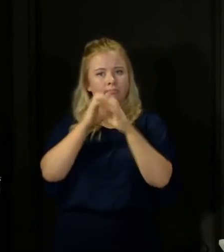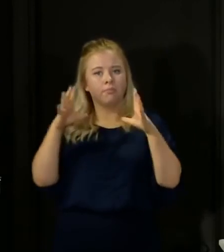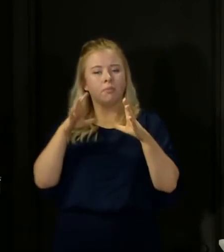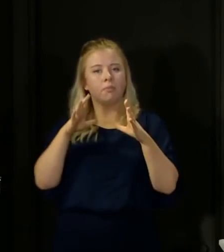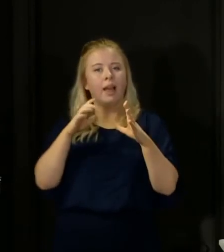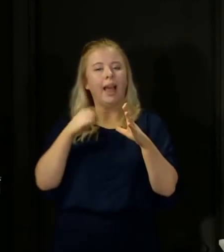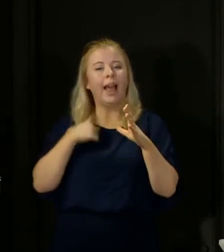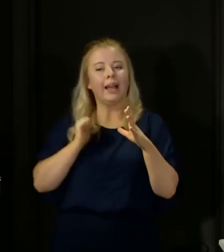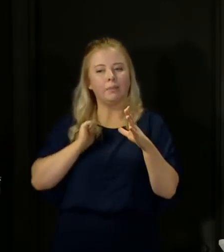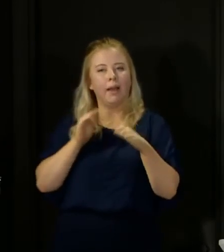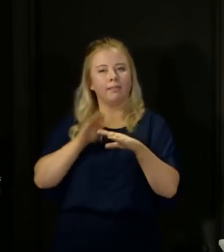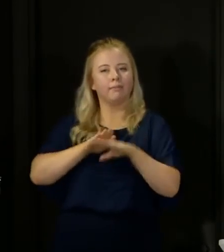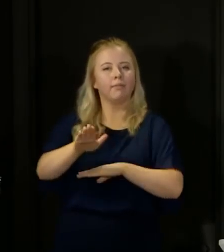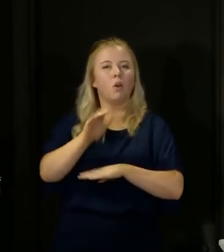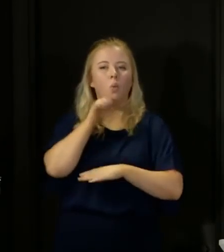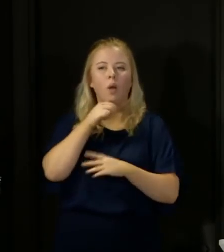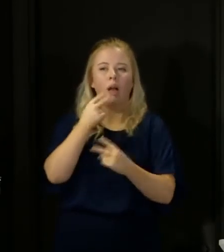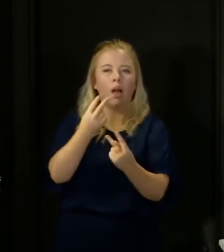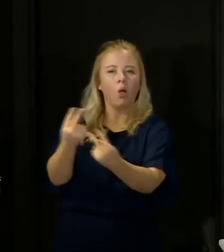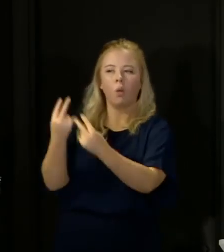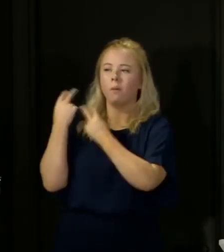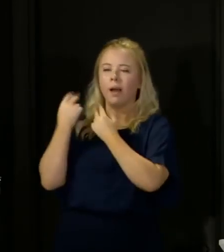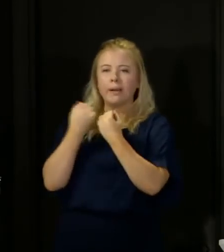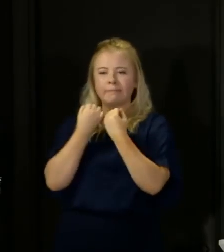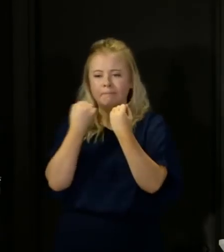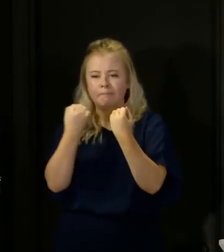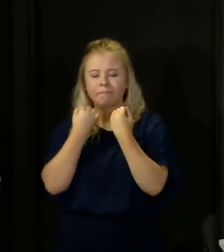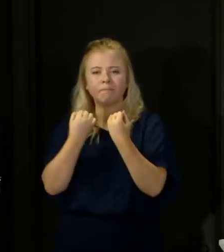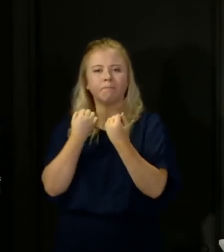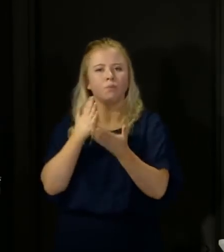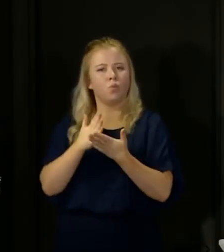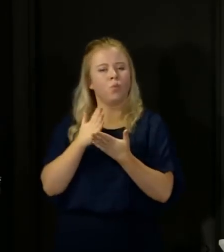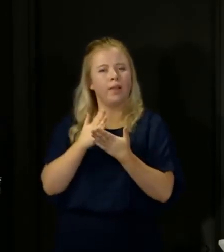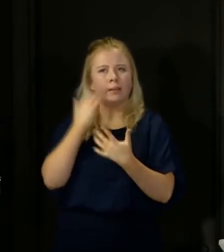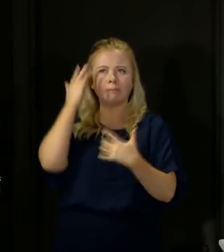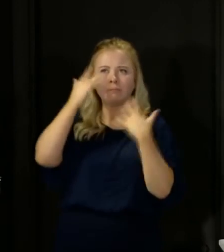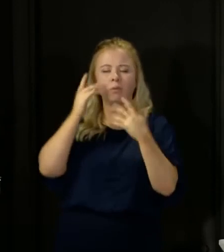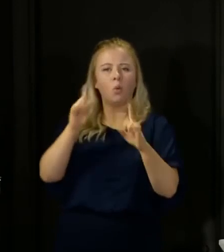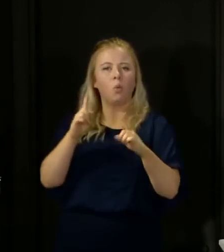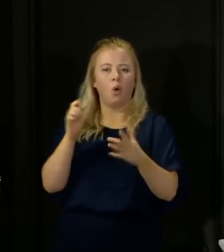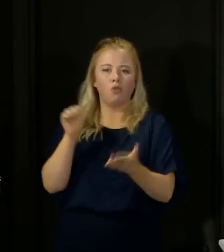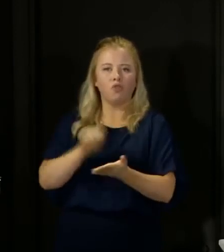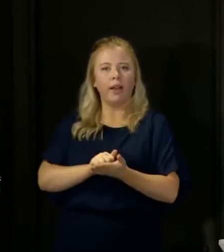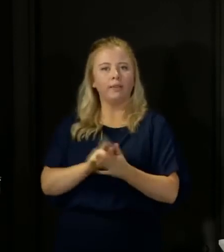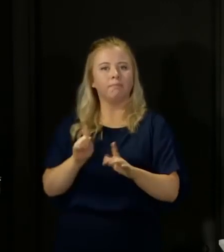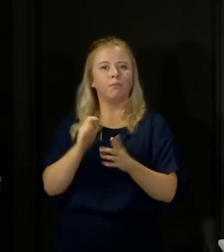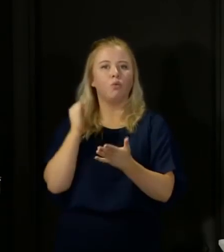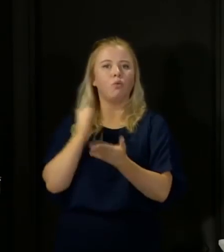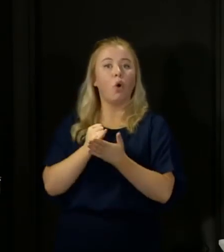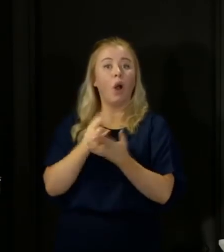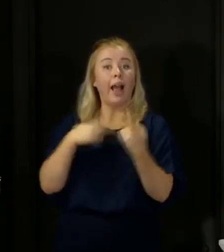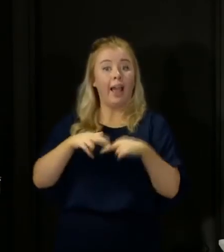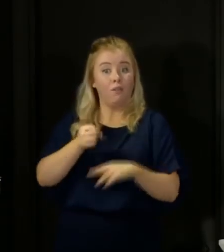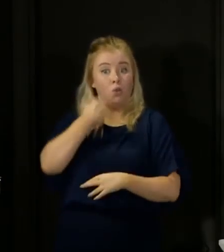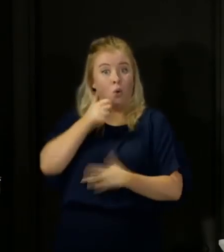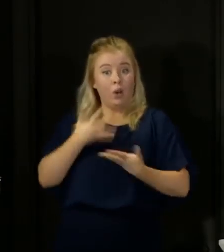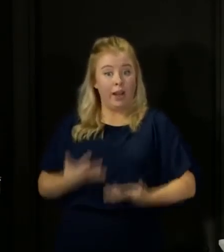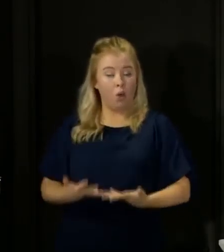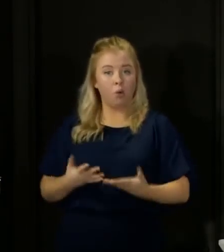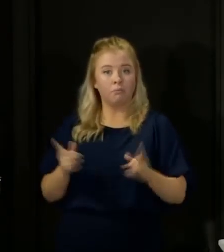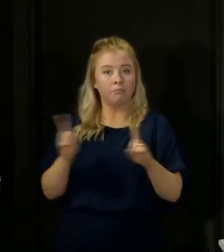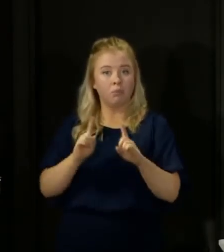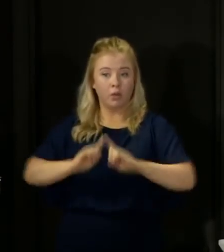look back and really take a very hard look at what we did right and what we might have done differently had we known then